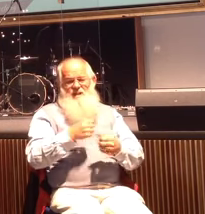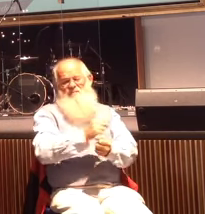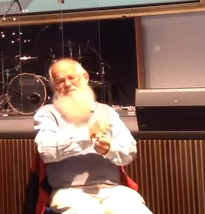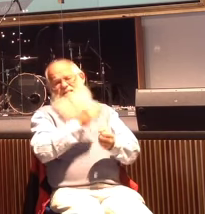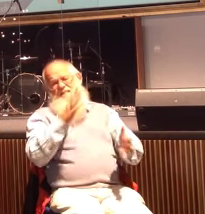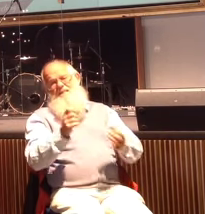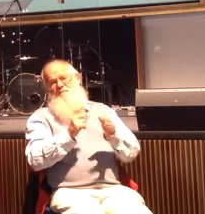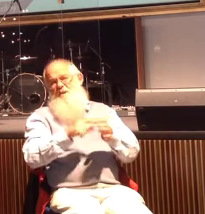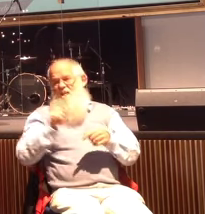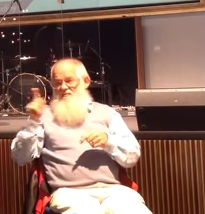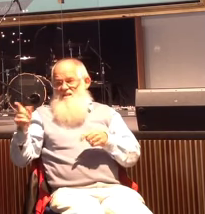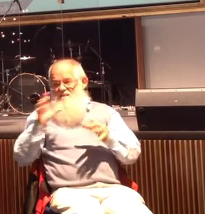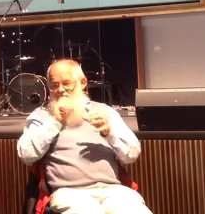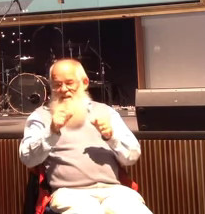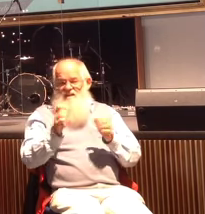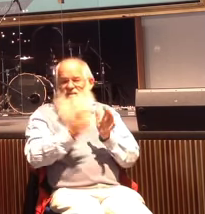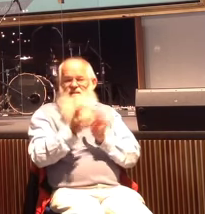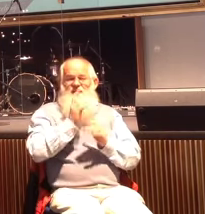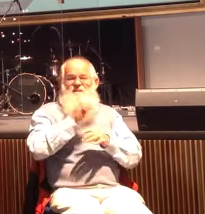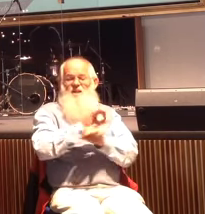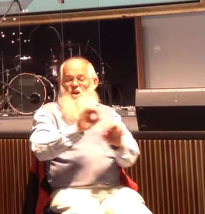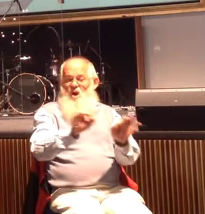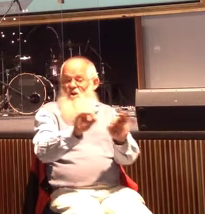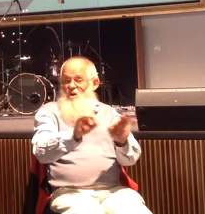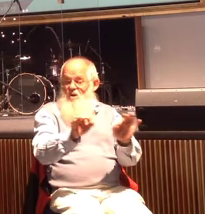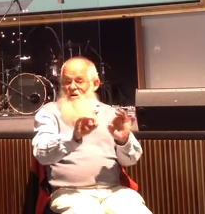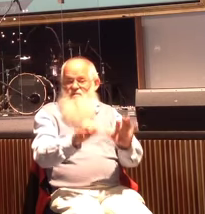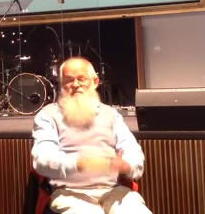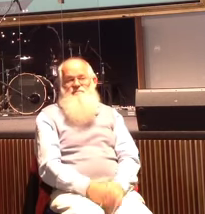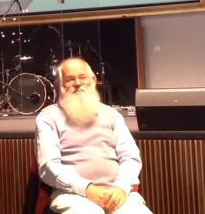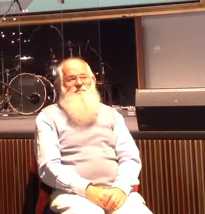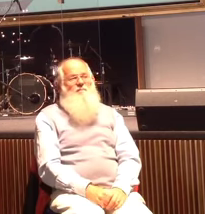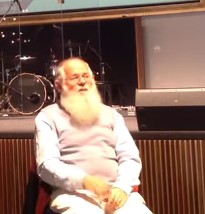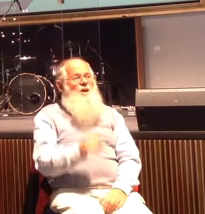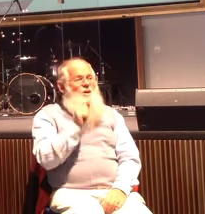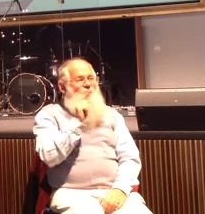man but Jesus says no he says you need to stay